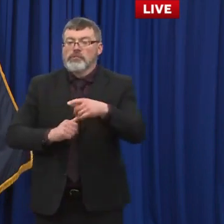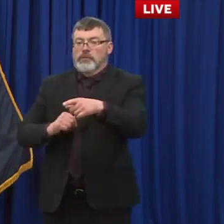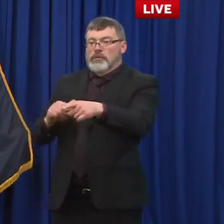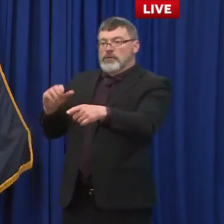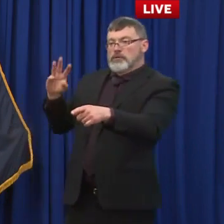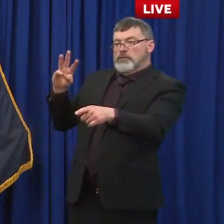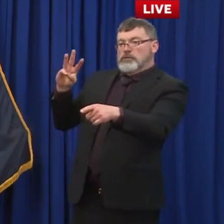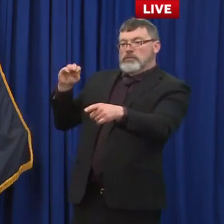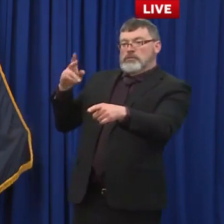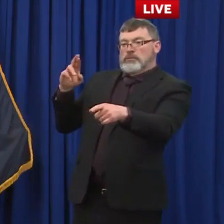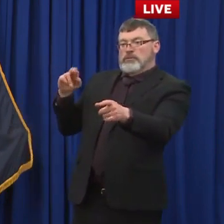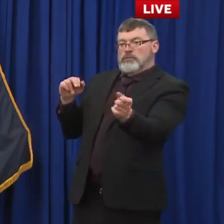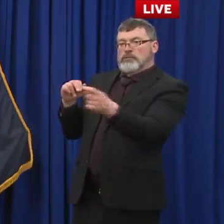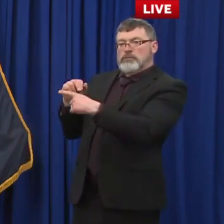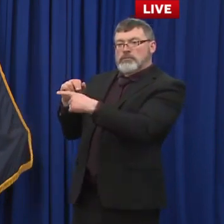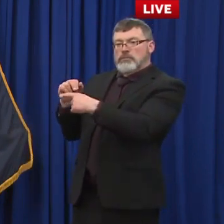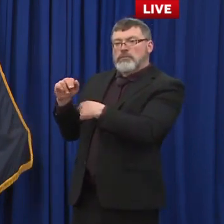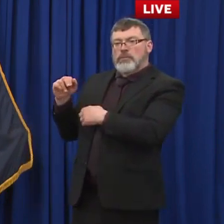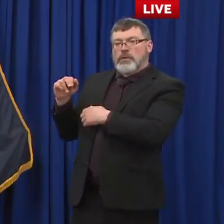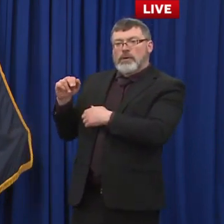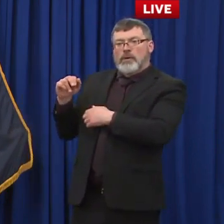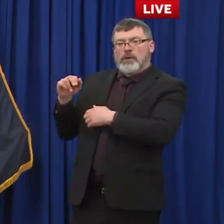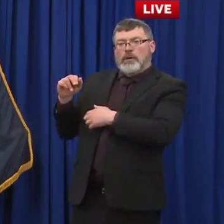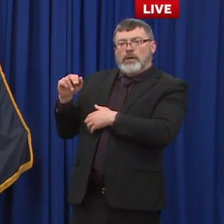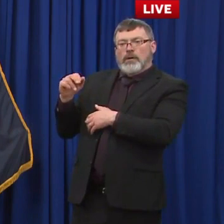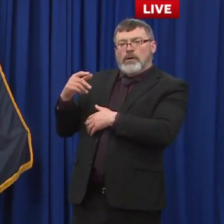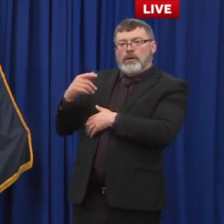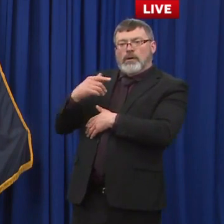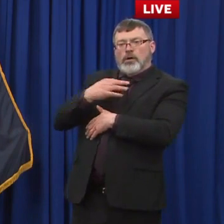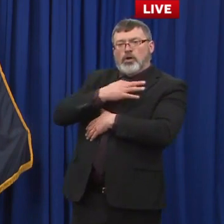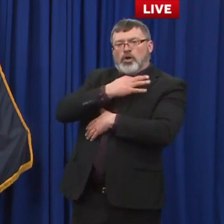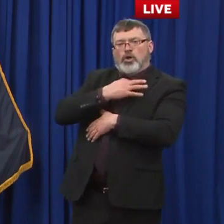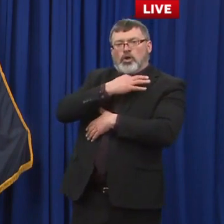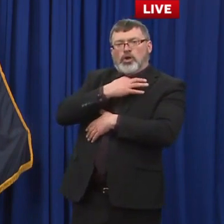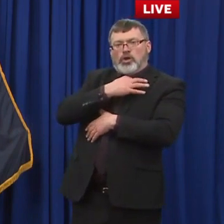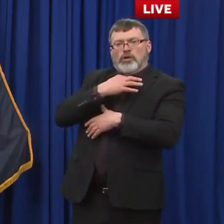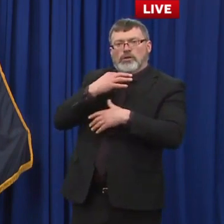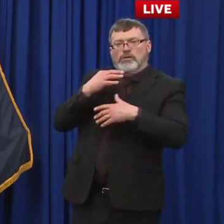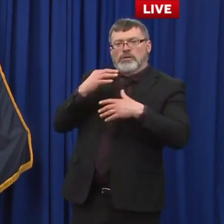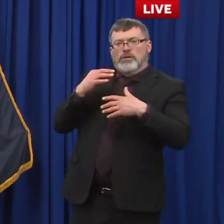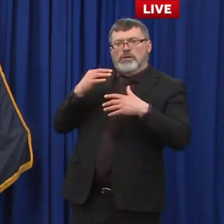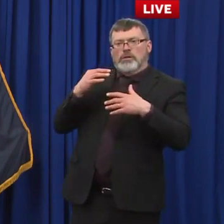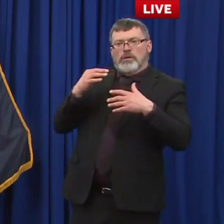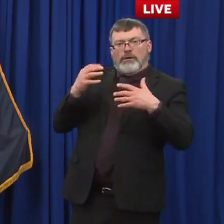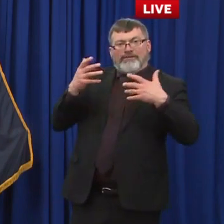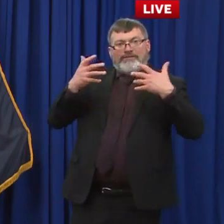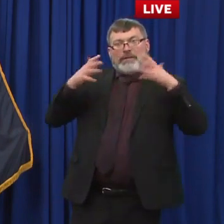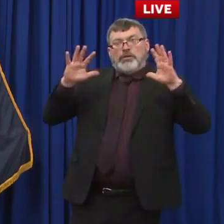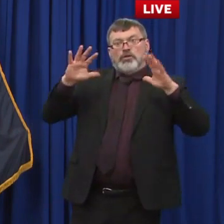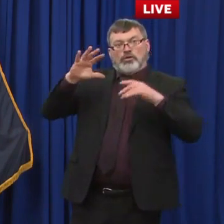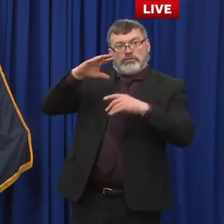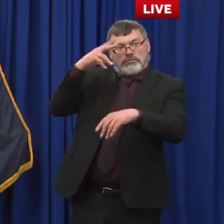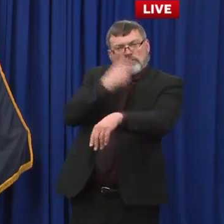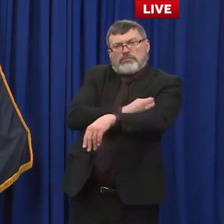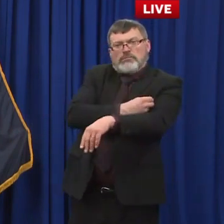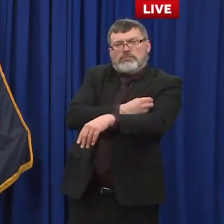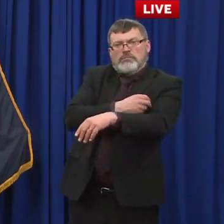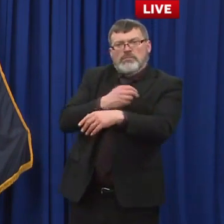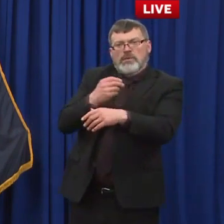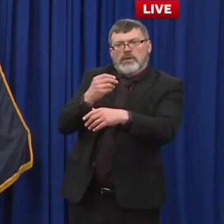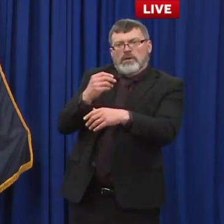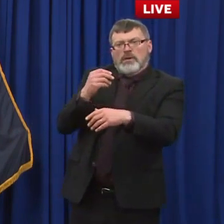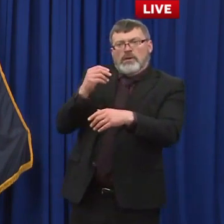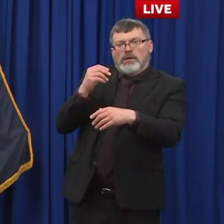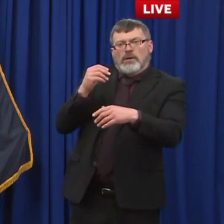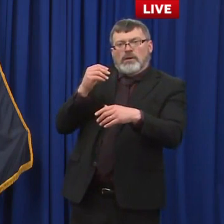Dr. Daly? It's 56 percent. 56 percent, there you go. Okay, but people who have, who are eligible have gotten the vaccine,